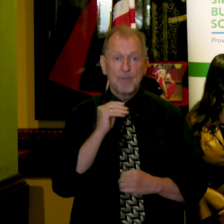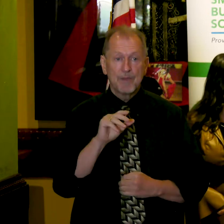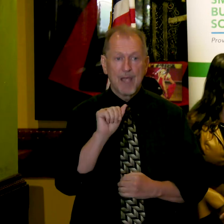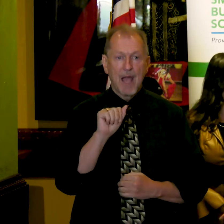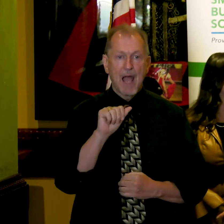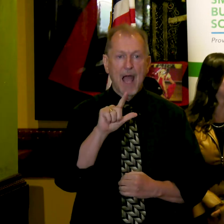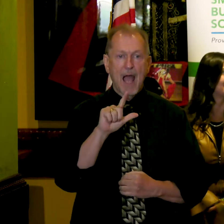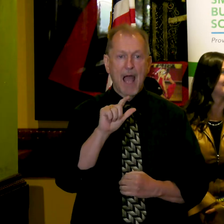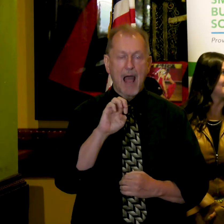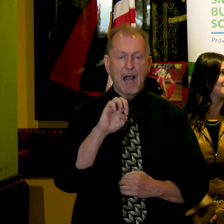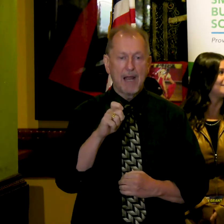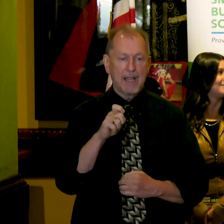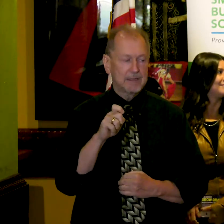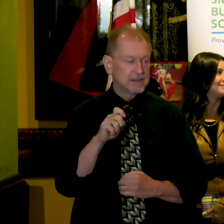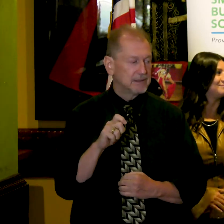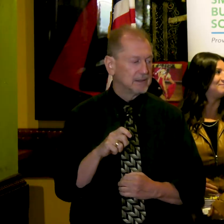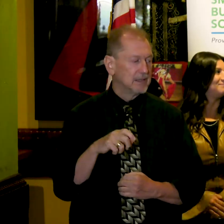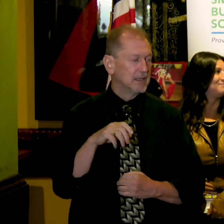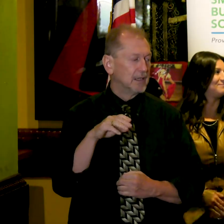Cabrero, our host.